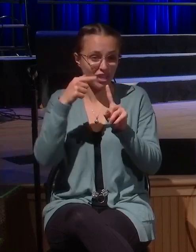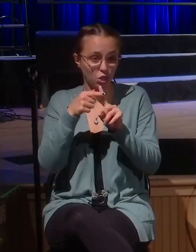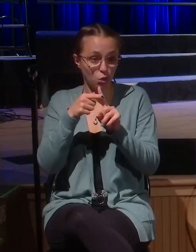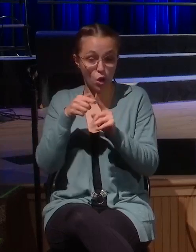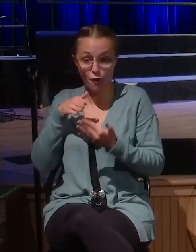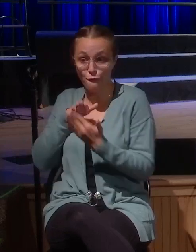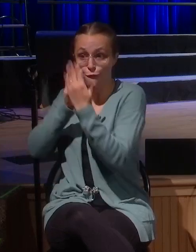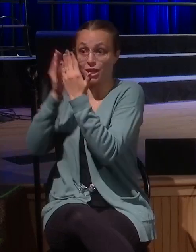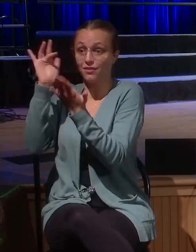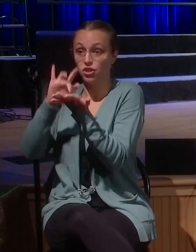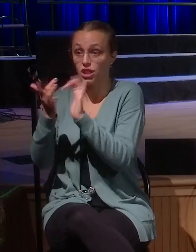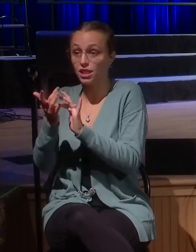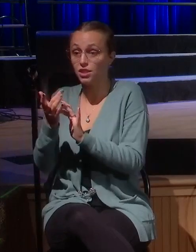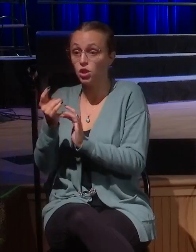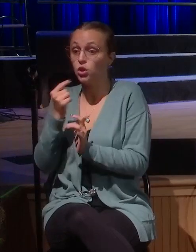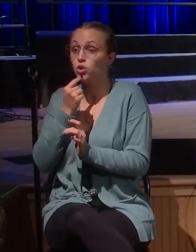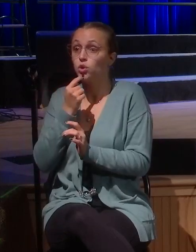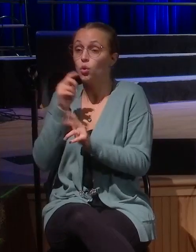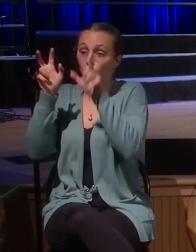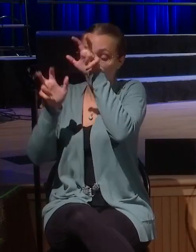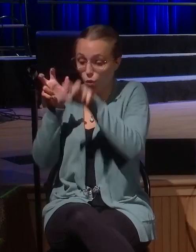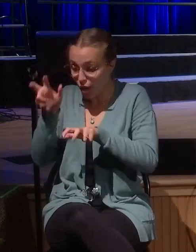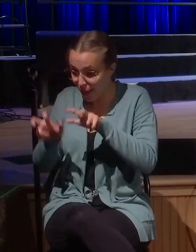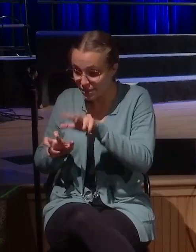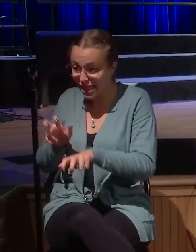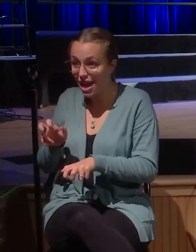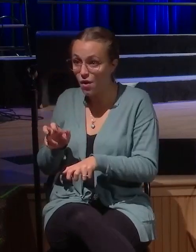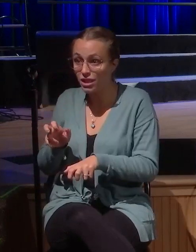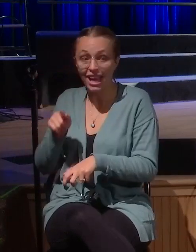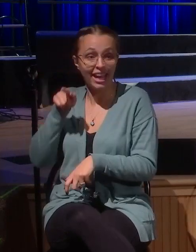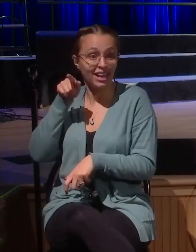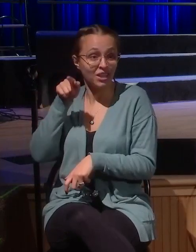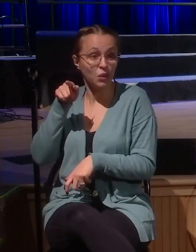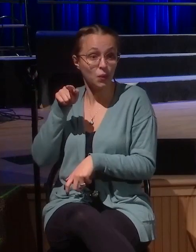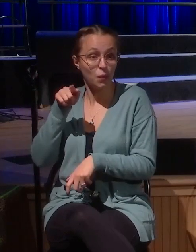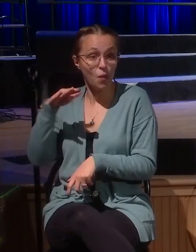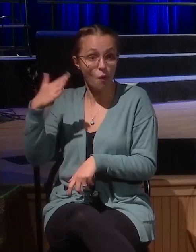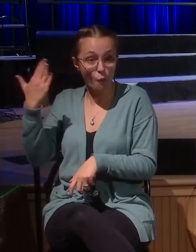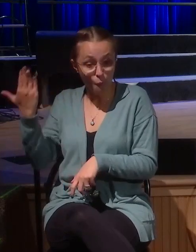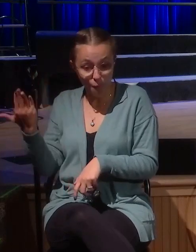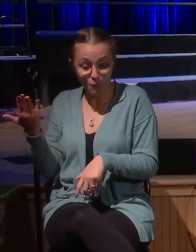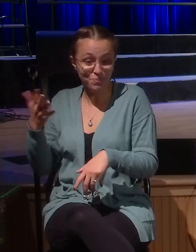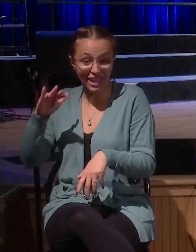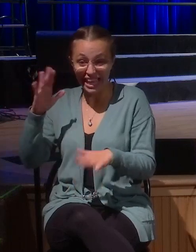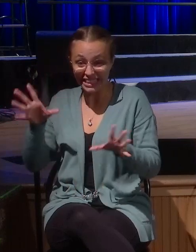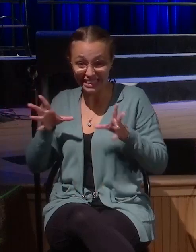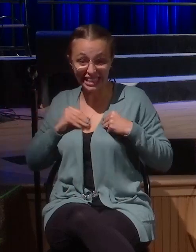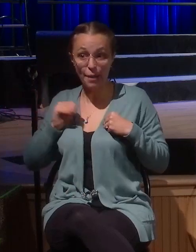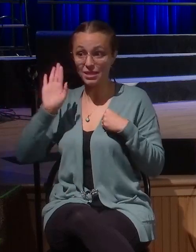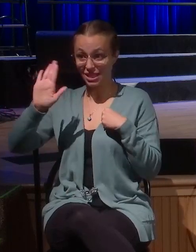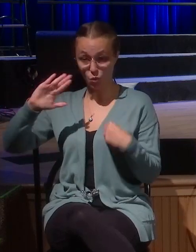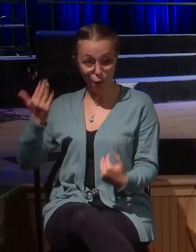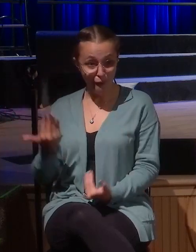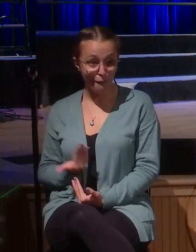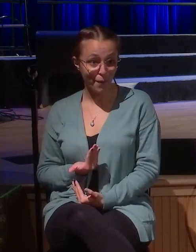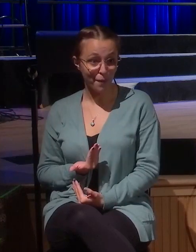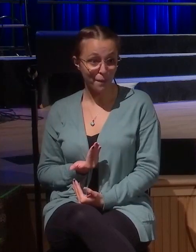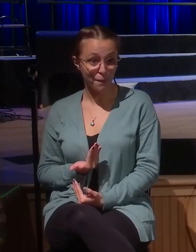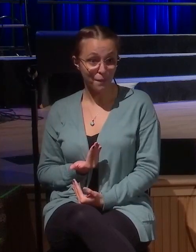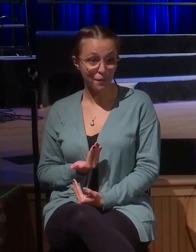says, come down, he gives you an opportunity, an invitation for salvation, but he gives the invitation to all, those